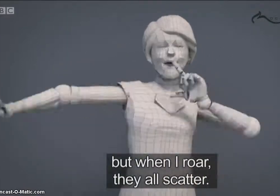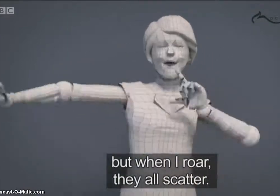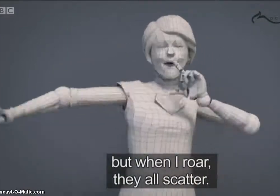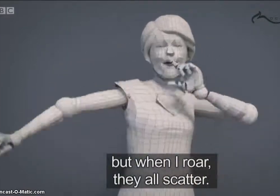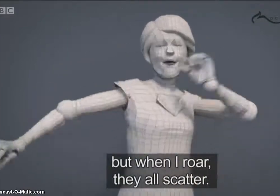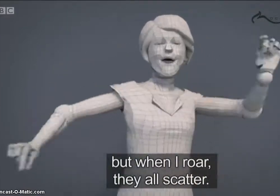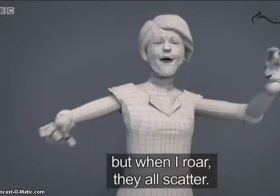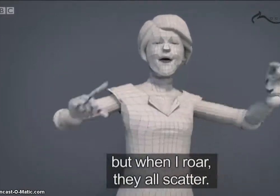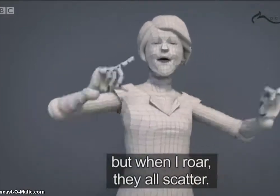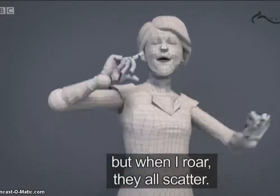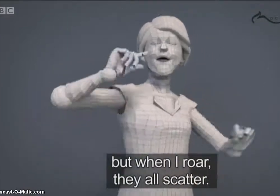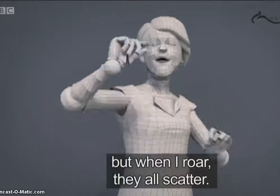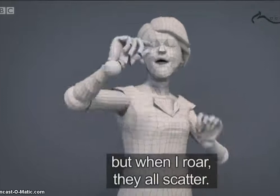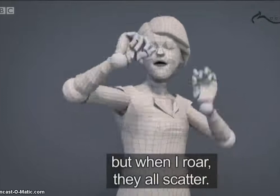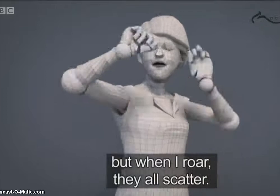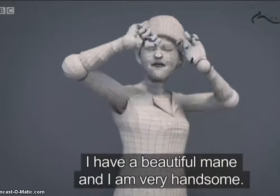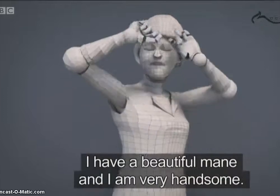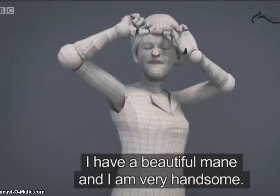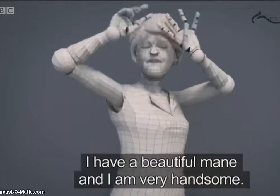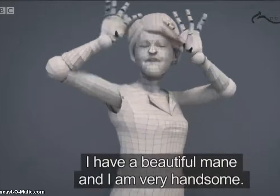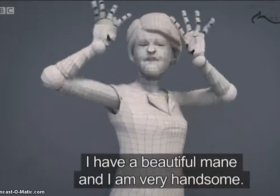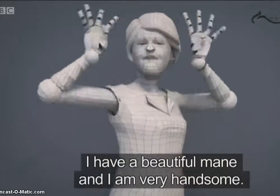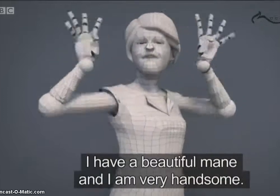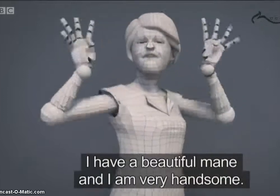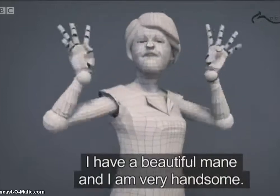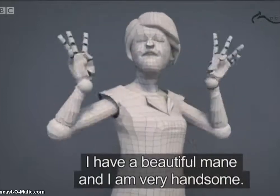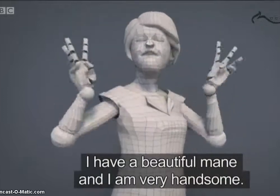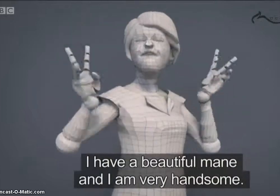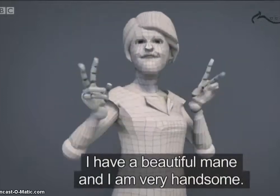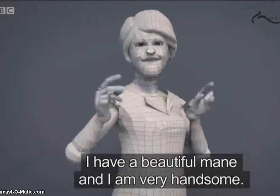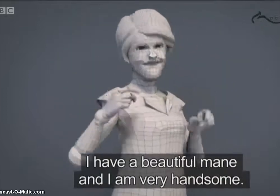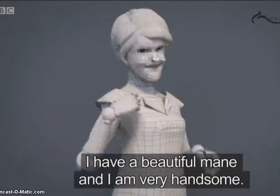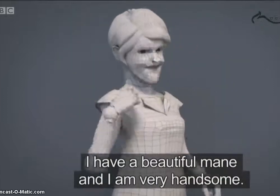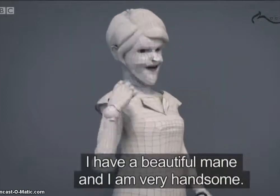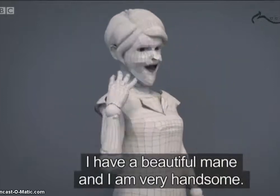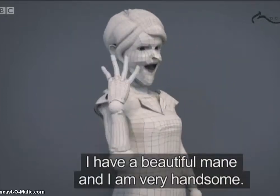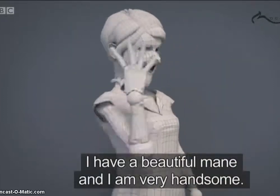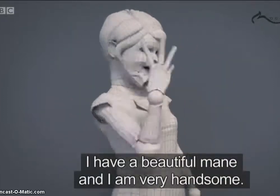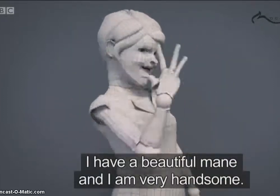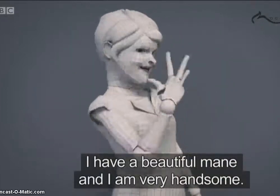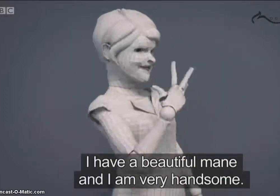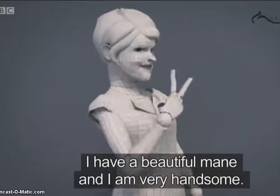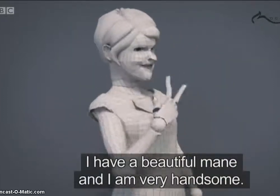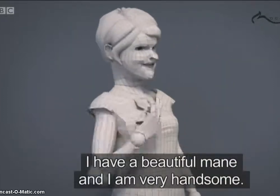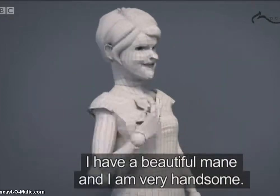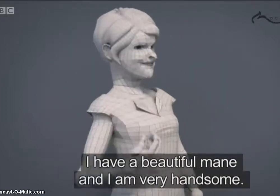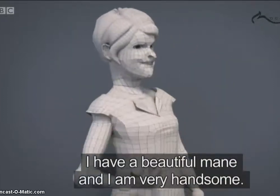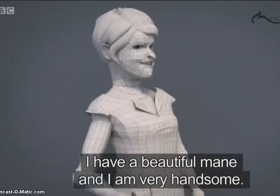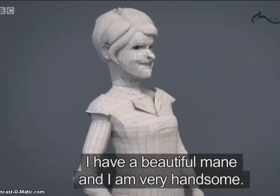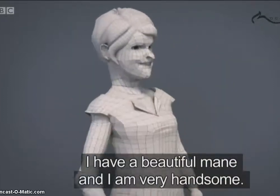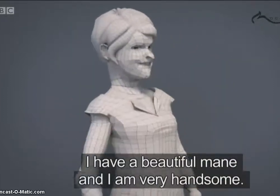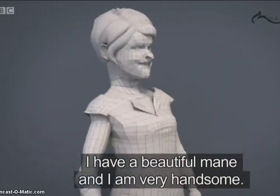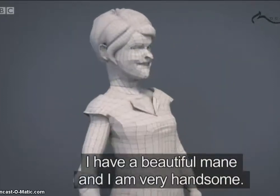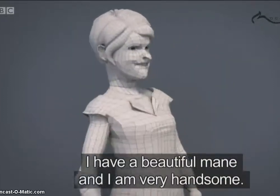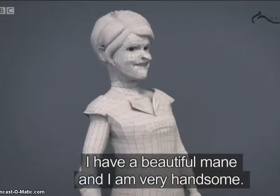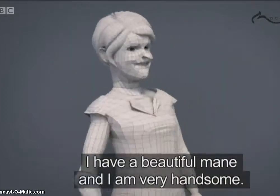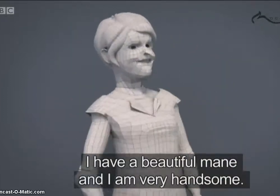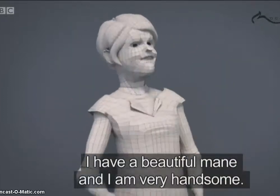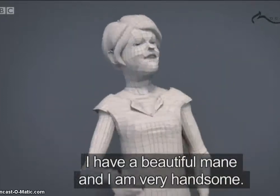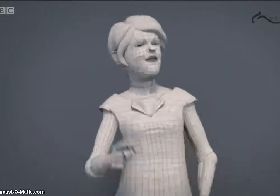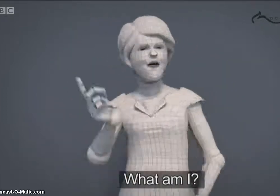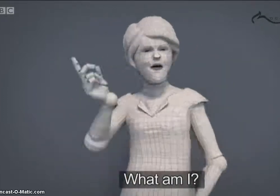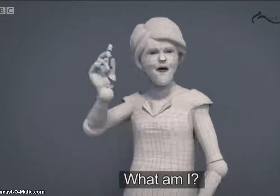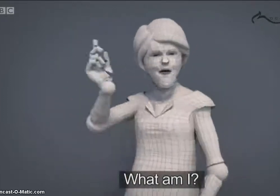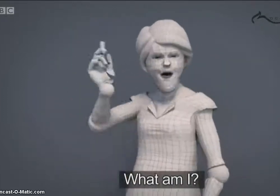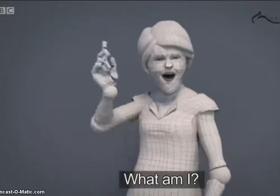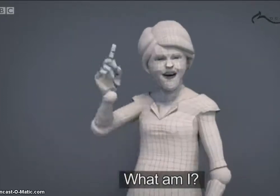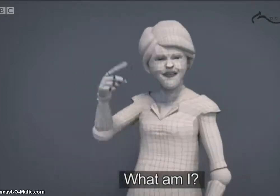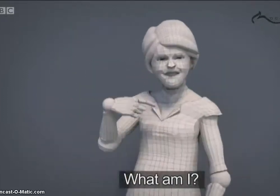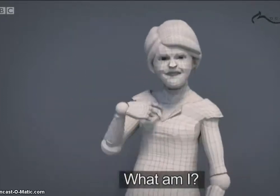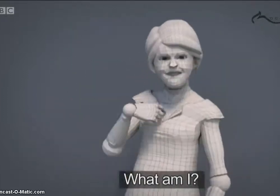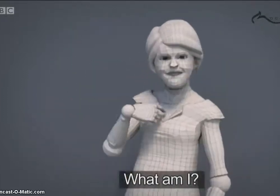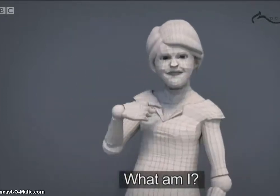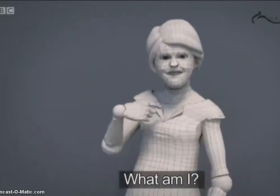scatter. I have a beautiful mane and I am very handsome.